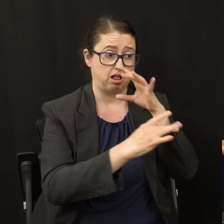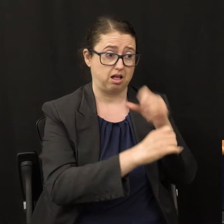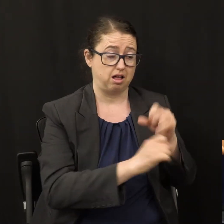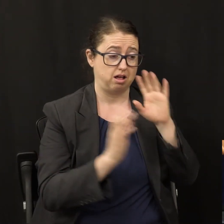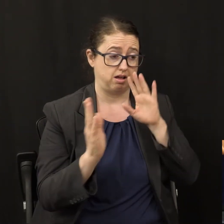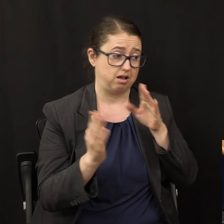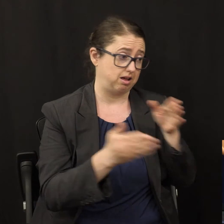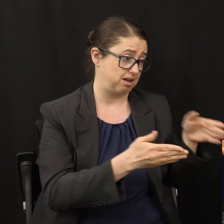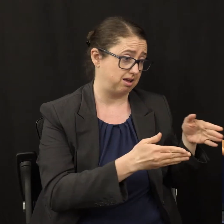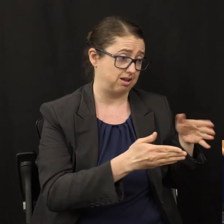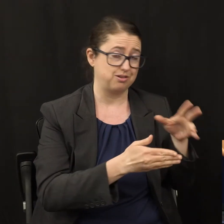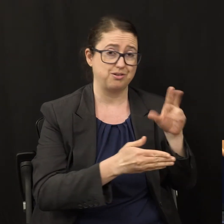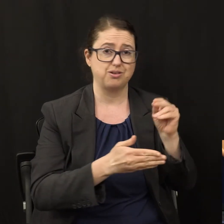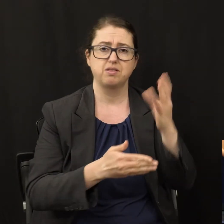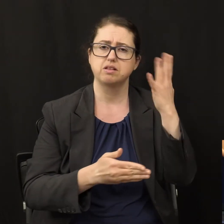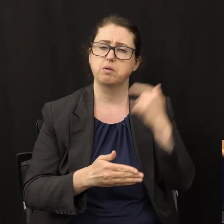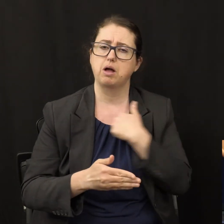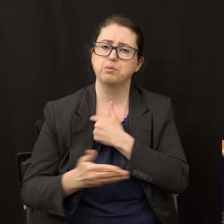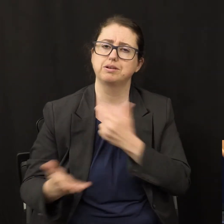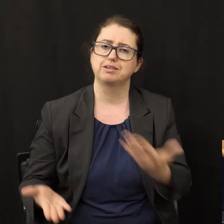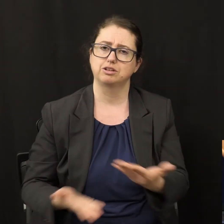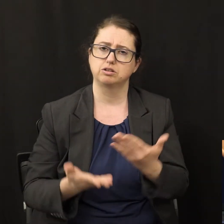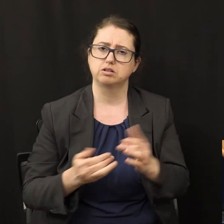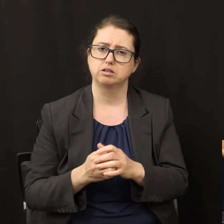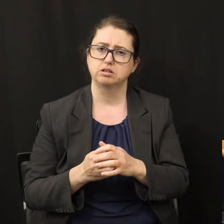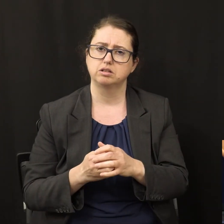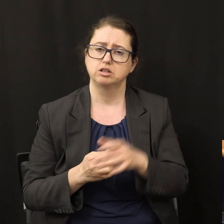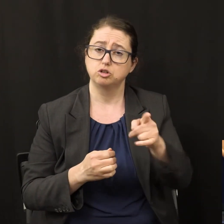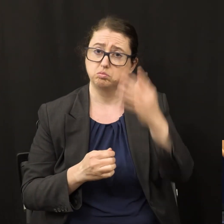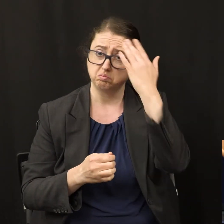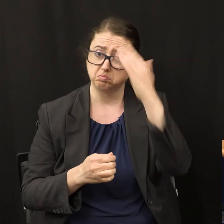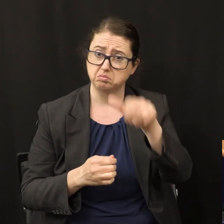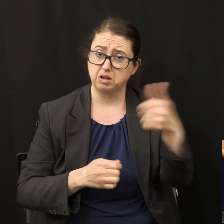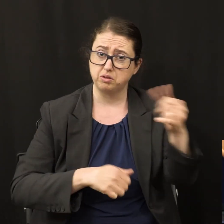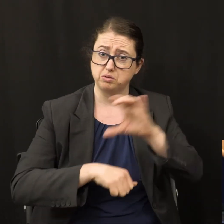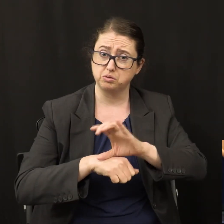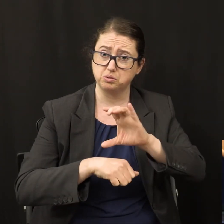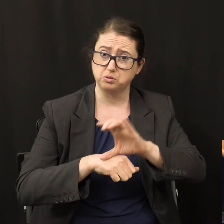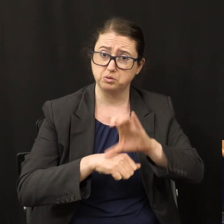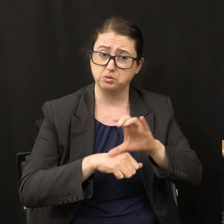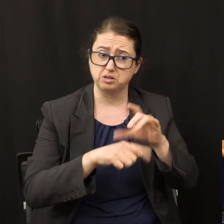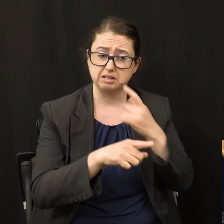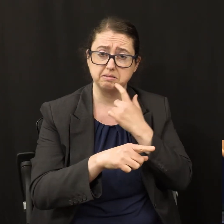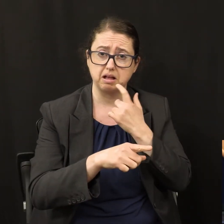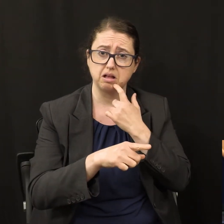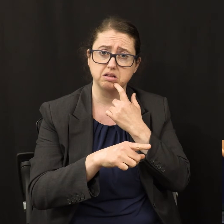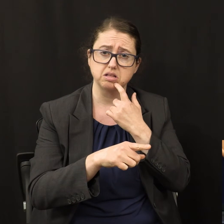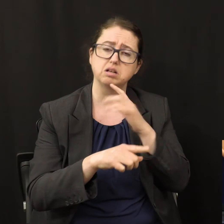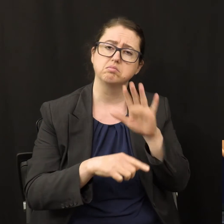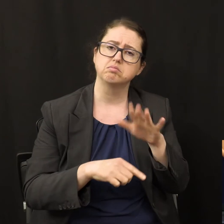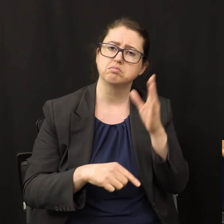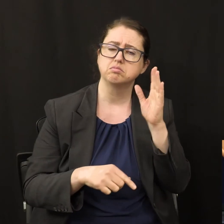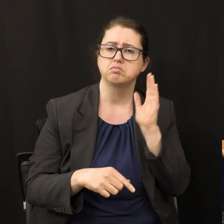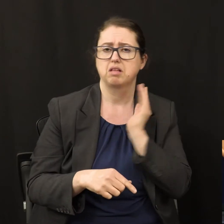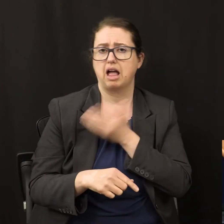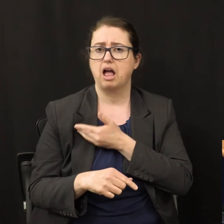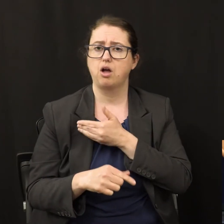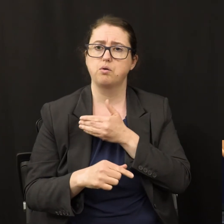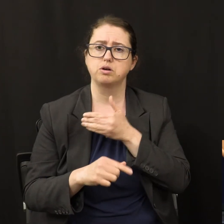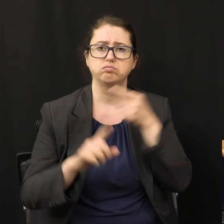That's the reason we exist. Let me ask you, do you know of any other church in the world who says, Our mission is to proclaim the three